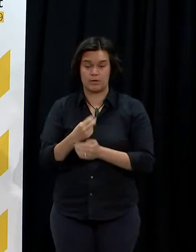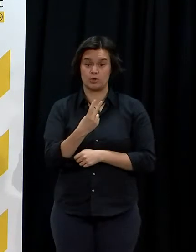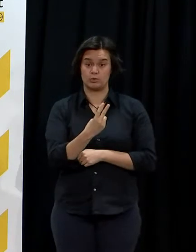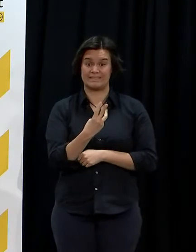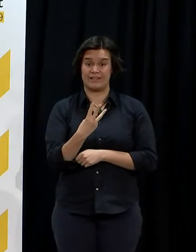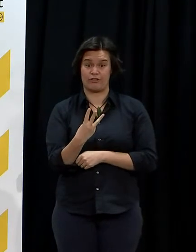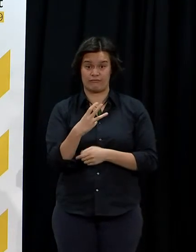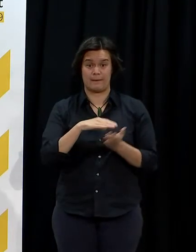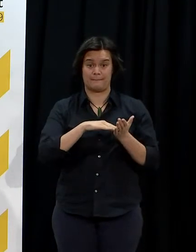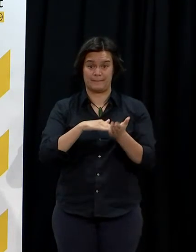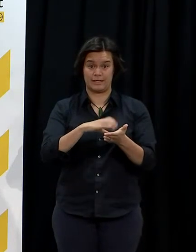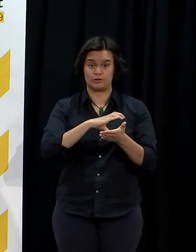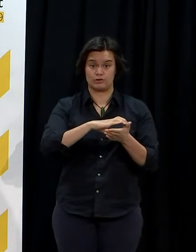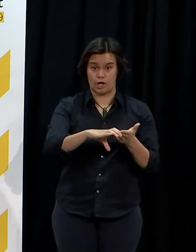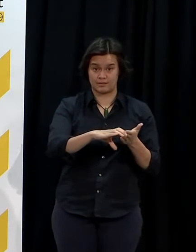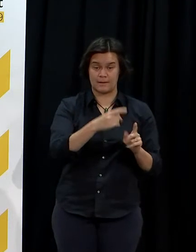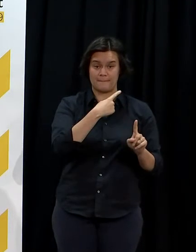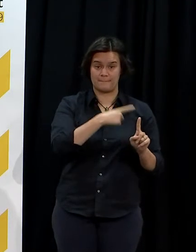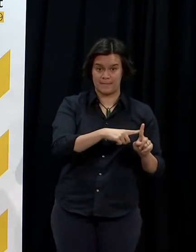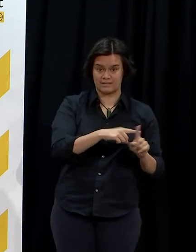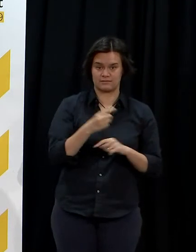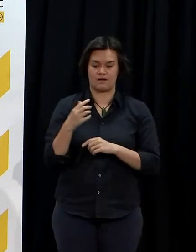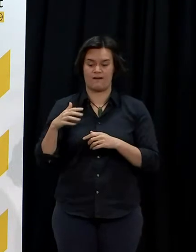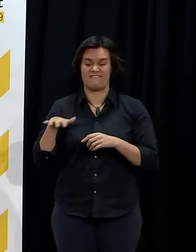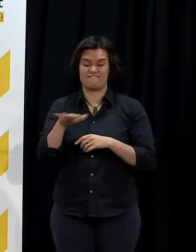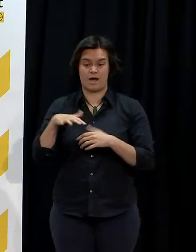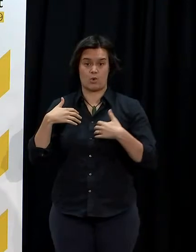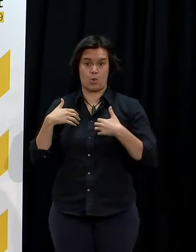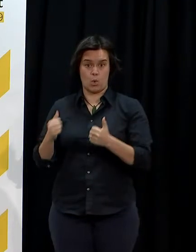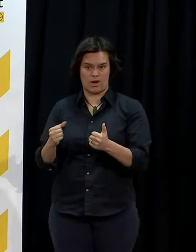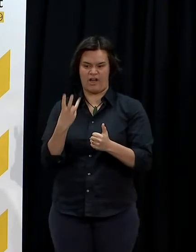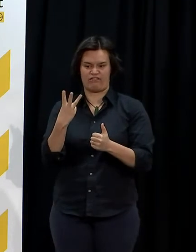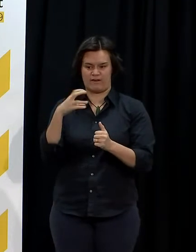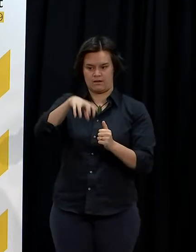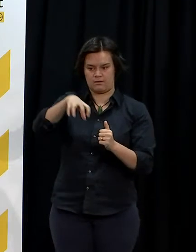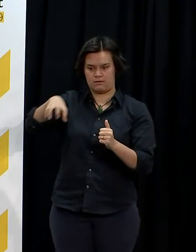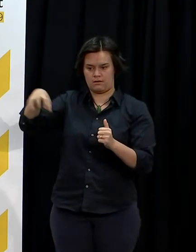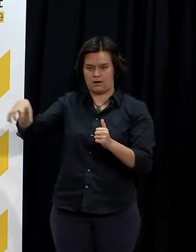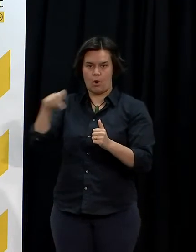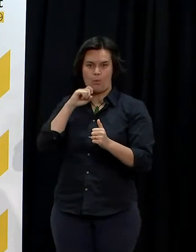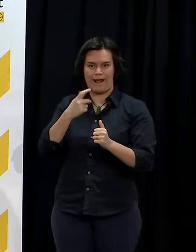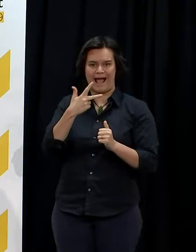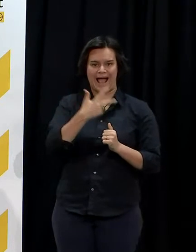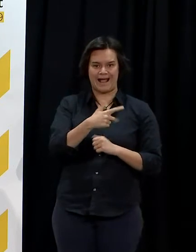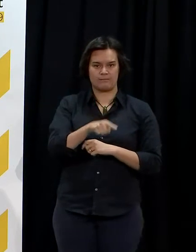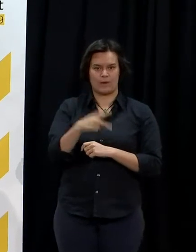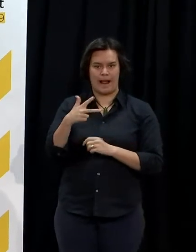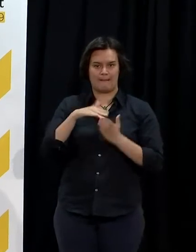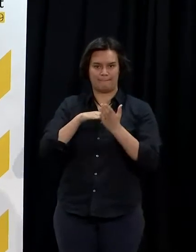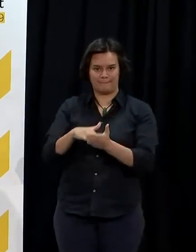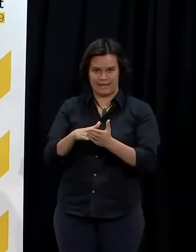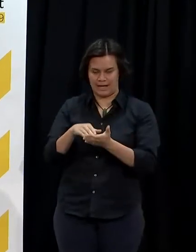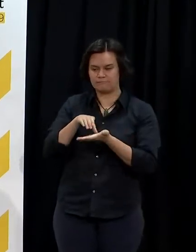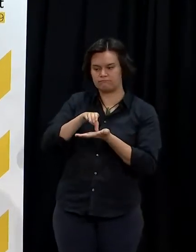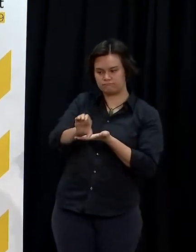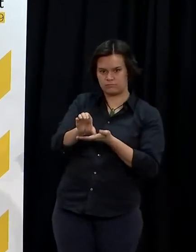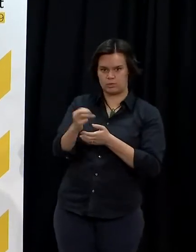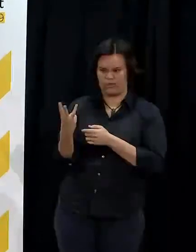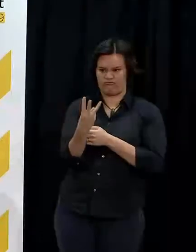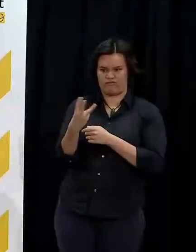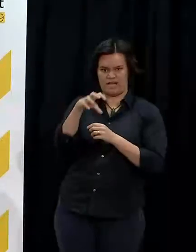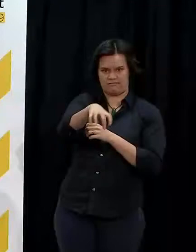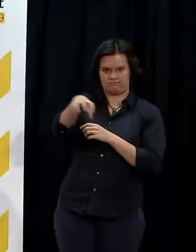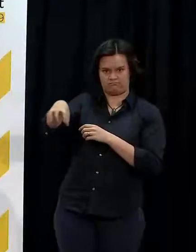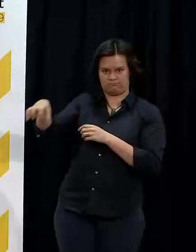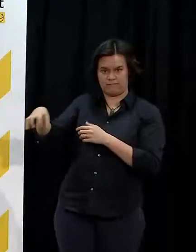million, the three whānau ora commissioning agencies will receive an immediate boost of $8.8 million so they can continue to provide